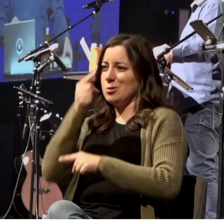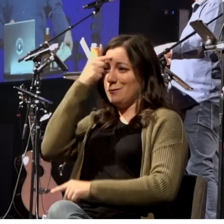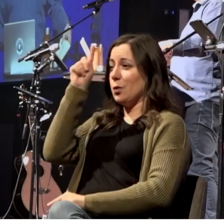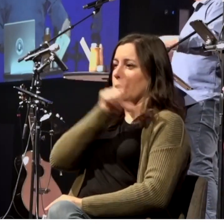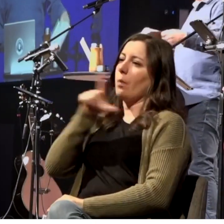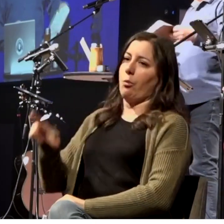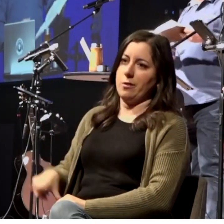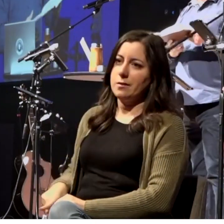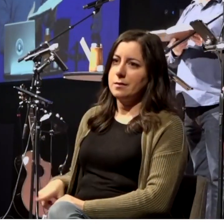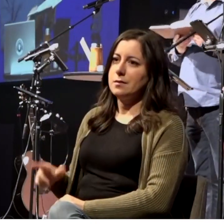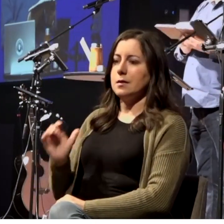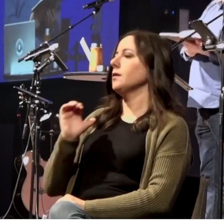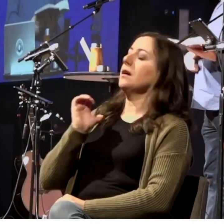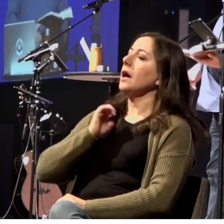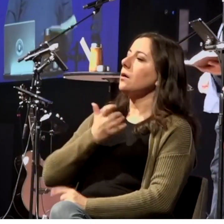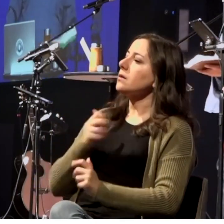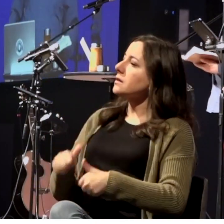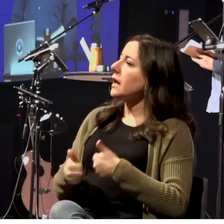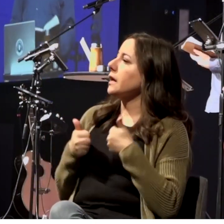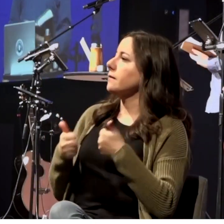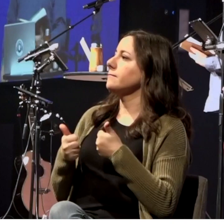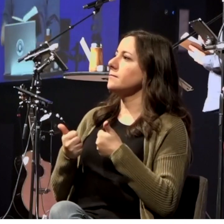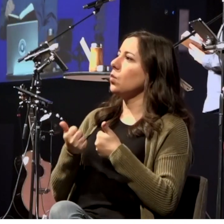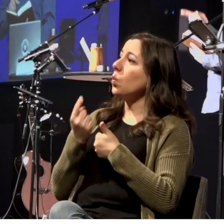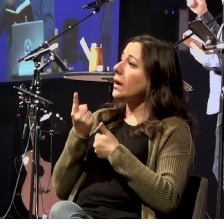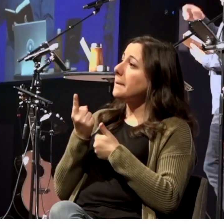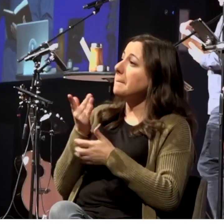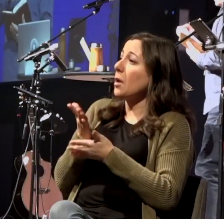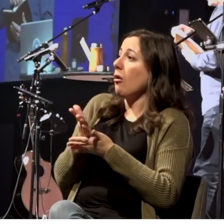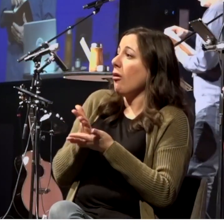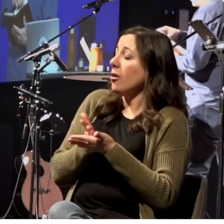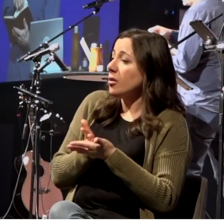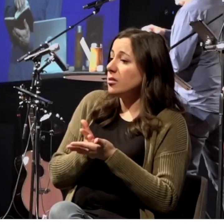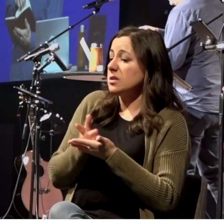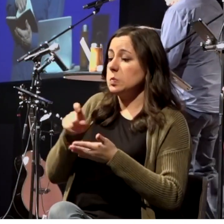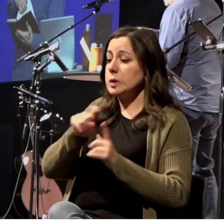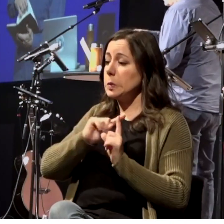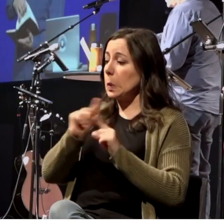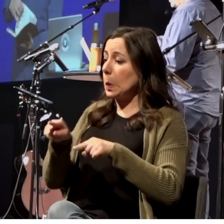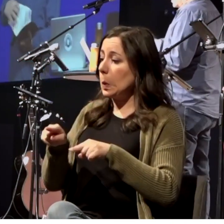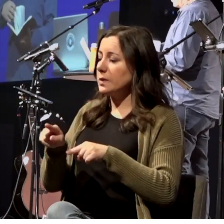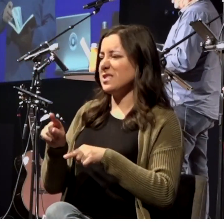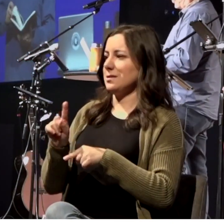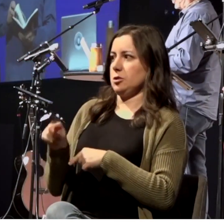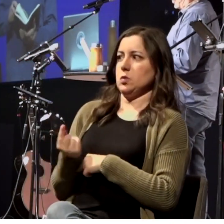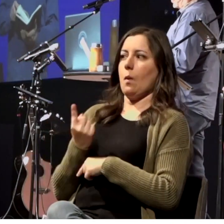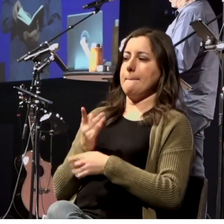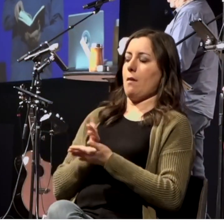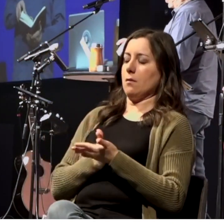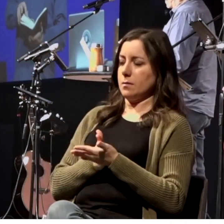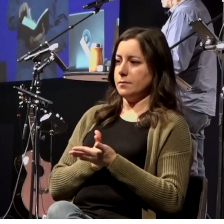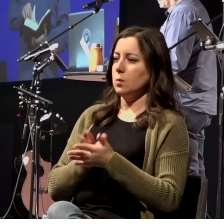of the equation that we have to consider. Turn over to the book of Ruth real quick.